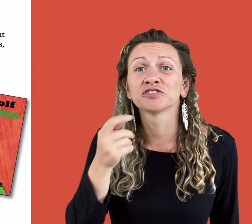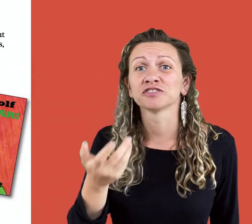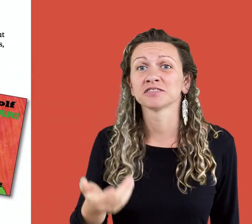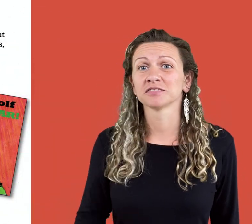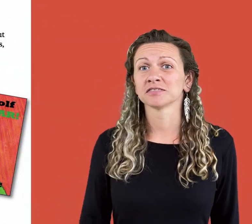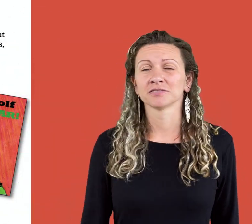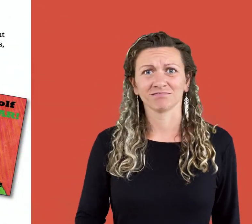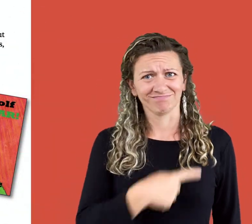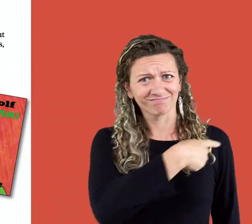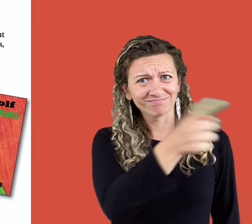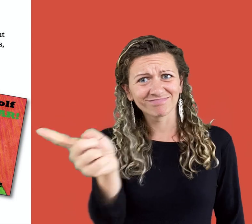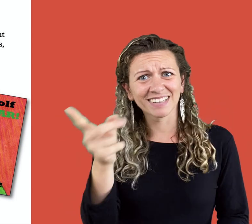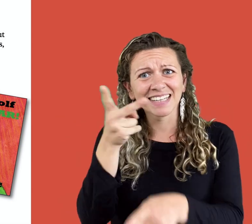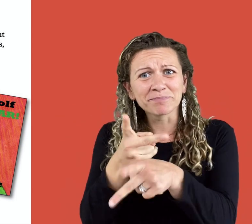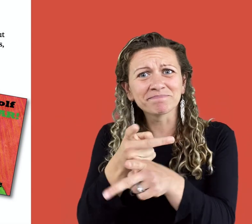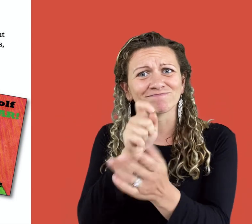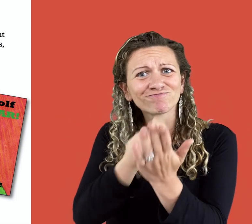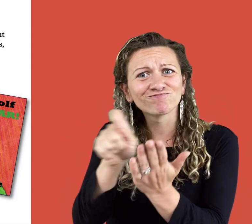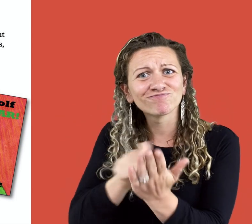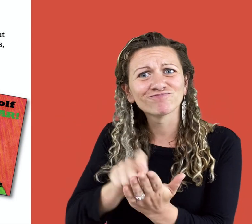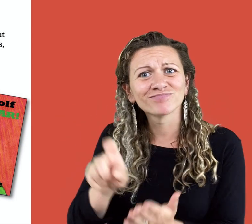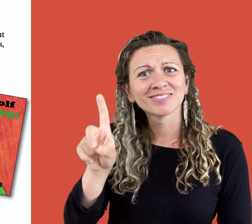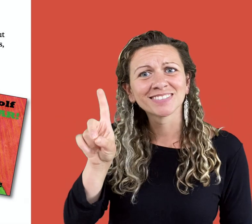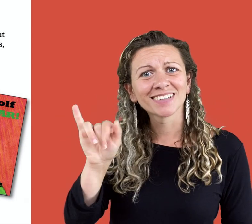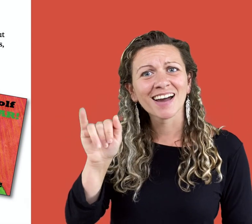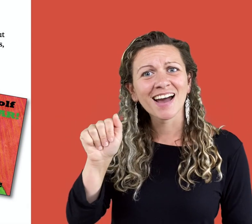teenagers. They all kept diaries.